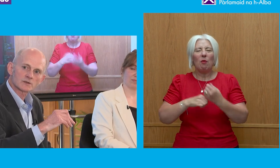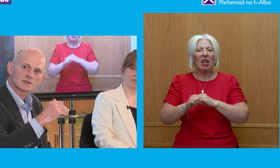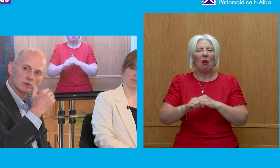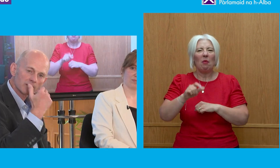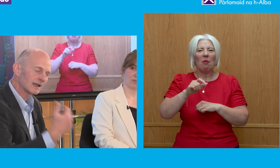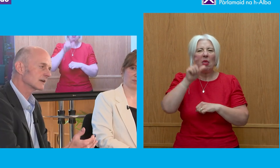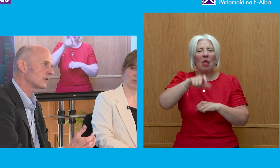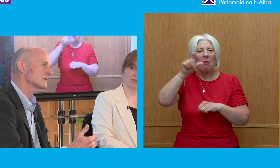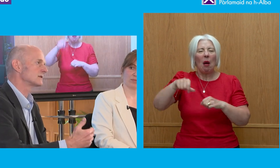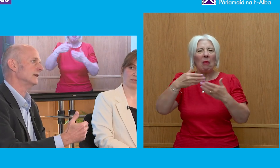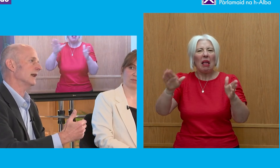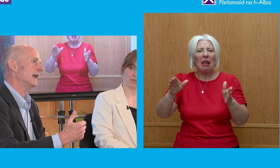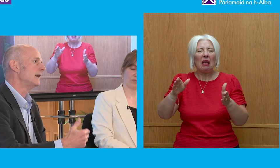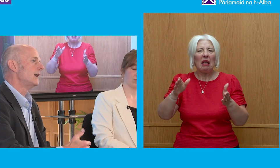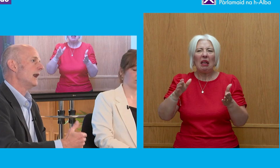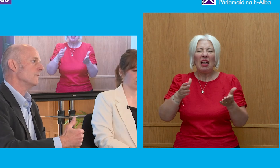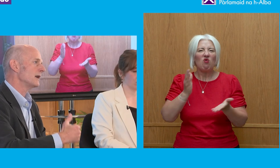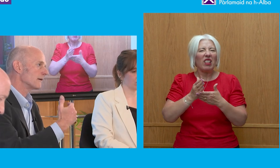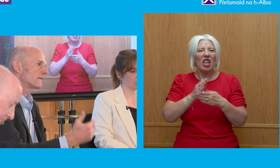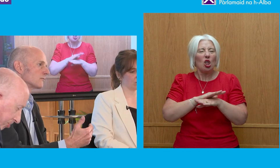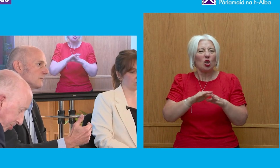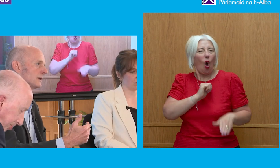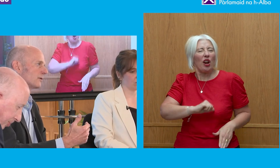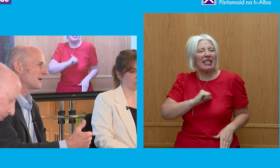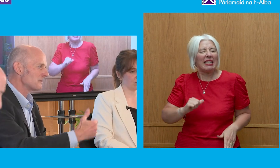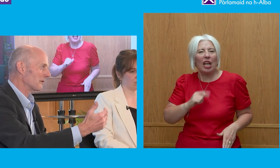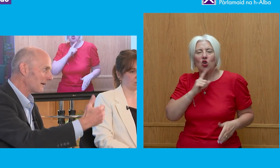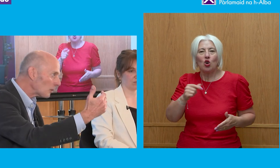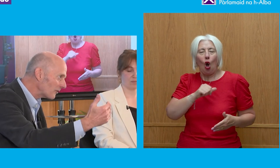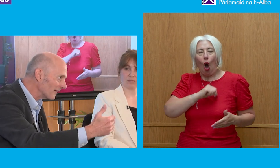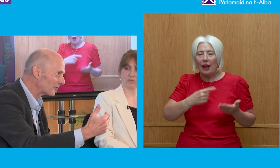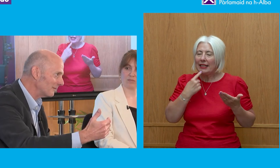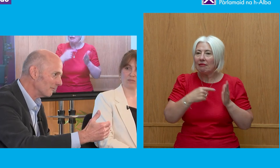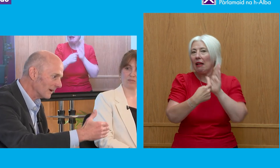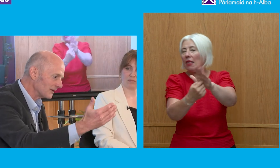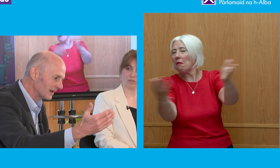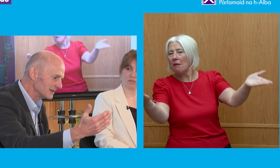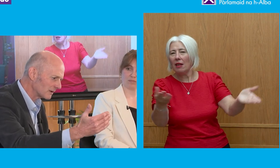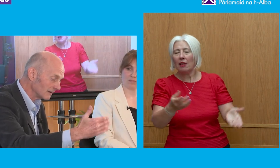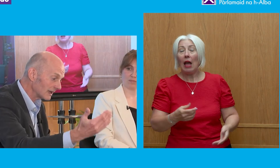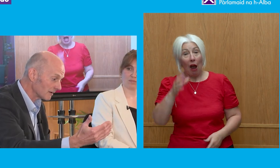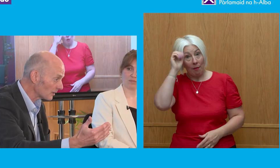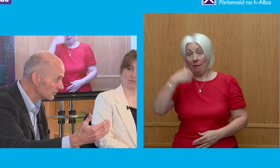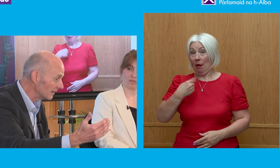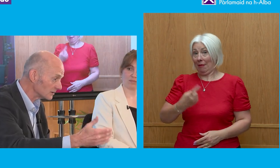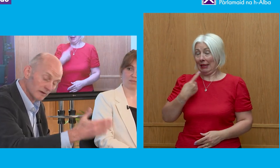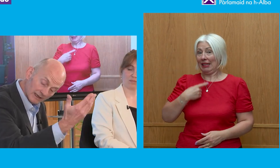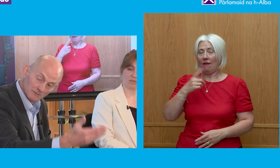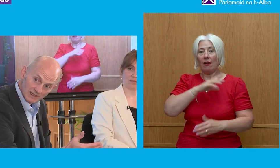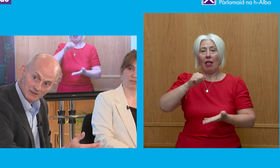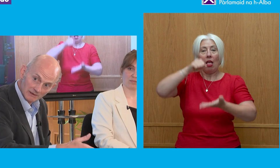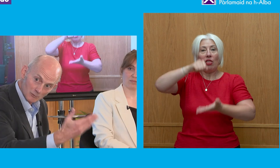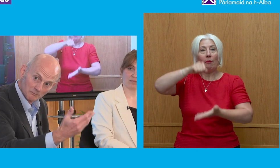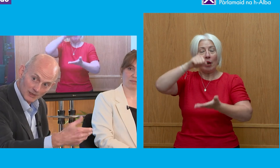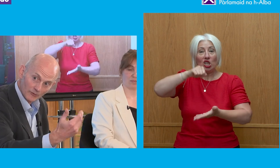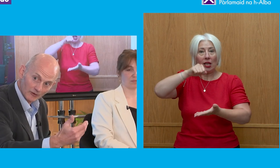discourse. There's a sort of a lack of honesty there and being up front with people. I remember, well, I'm old enough to remember the days when you get the budget and it was whether